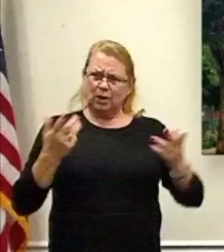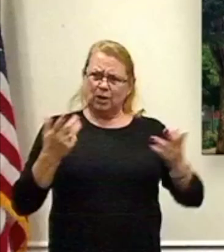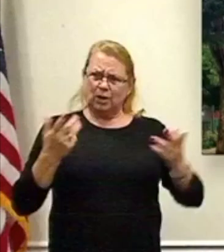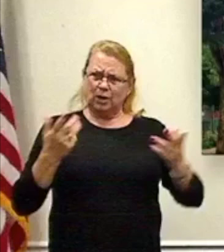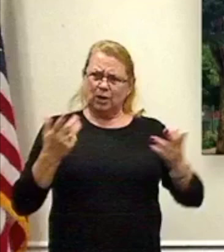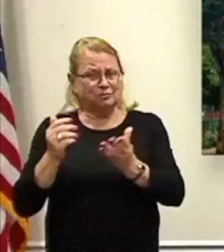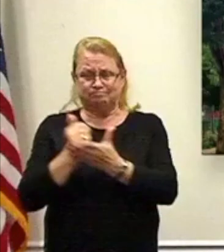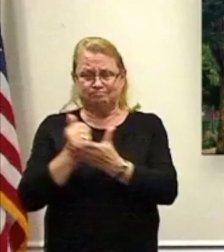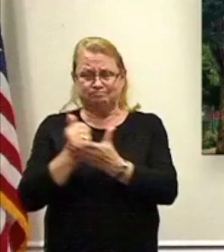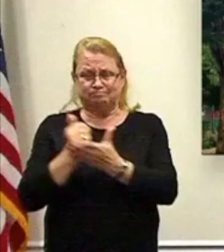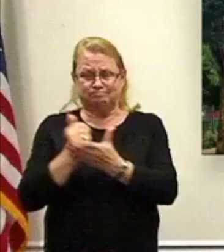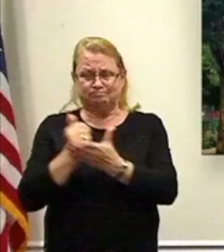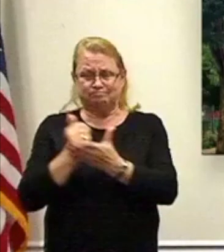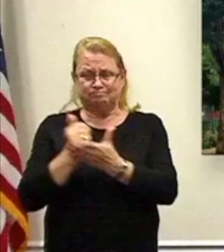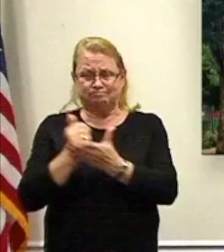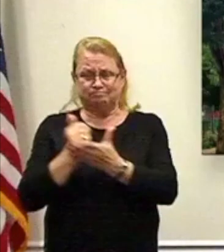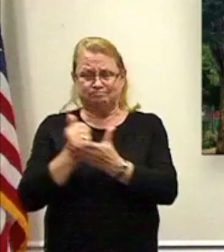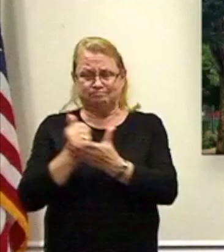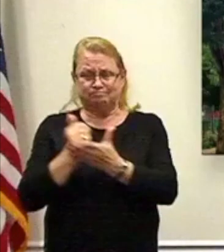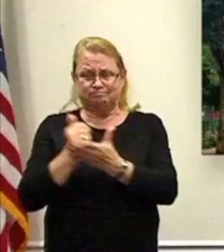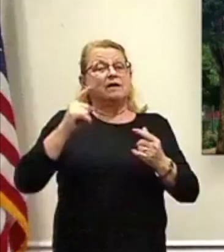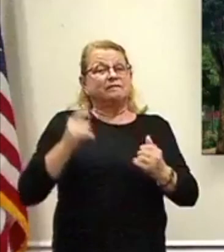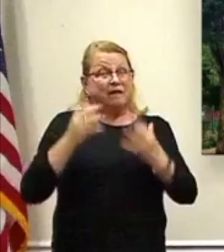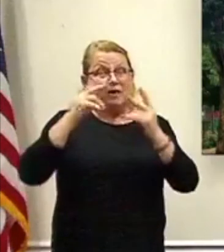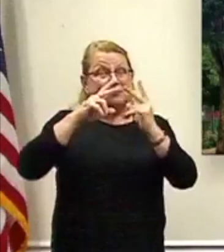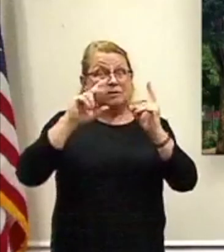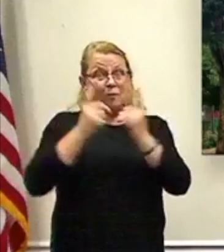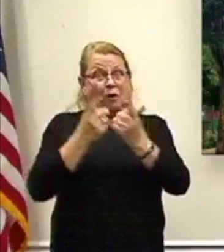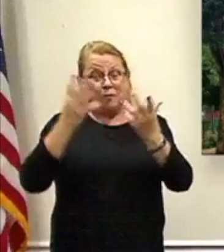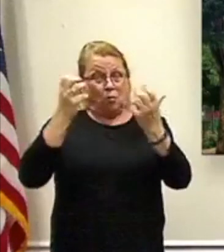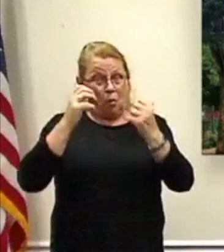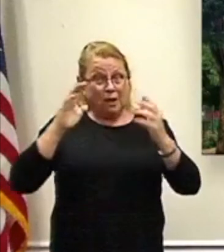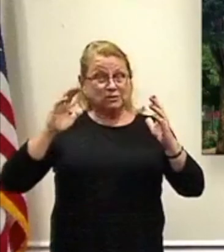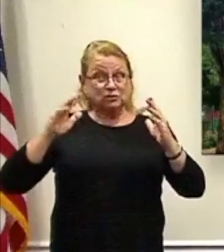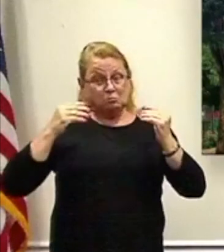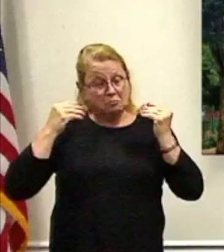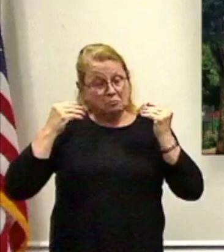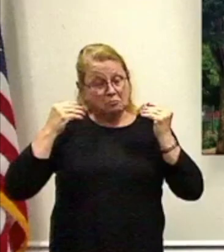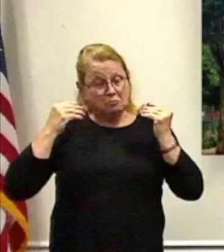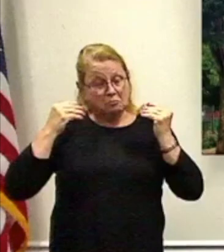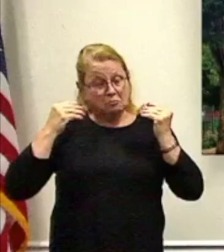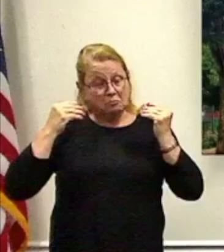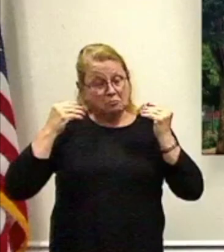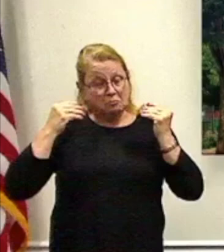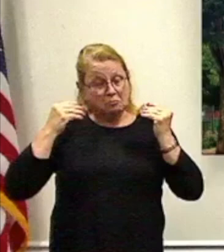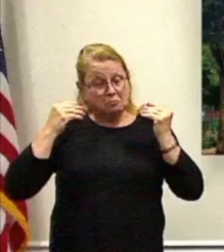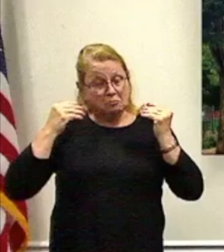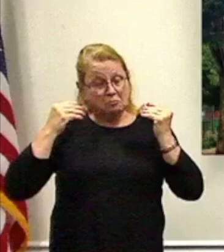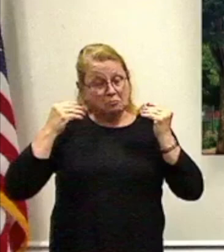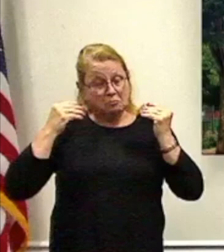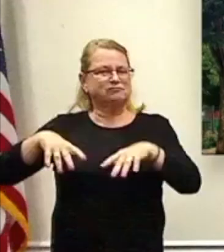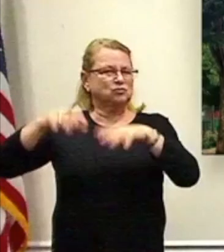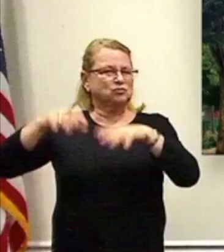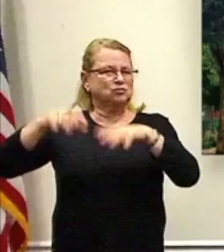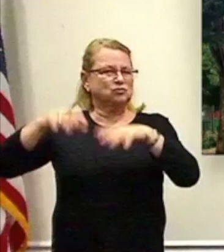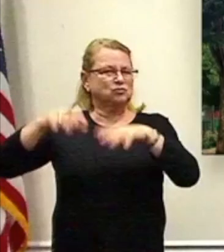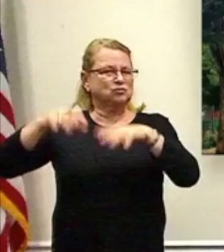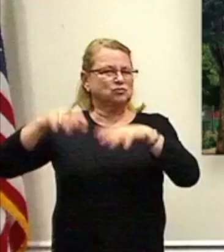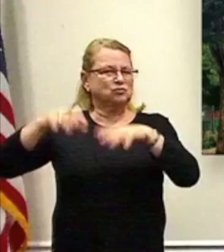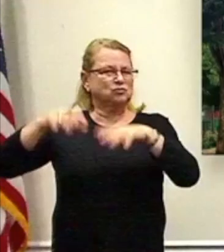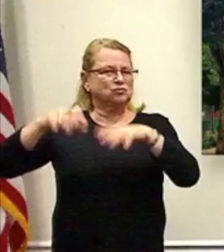where they want to move forward with consolidation. We support it. It's just they have to take that initiative and they get to function independent